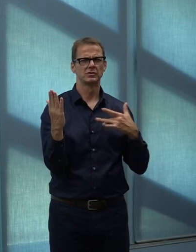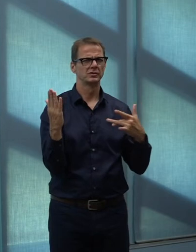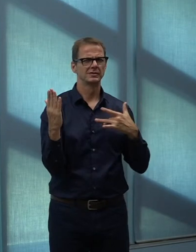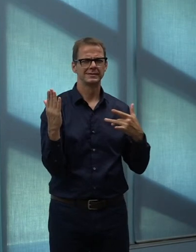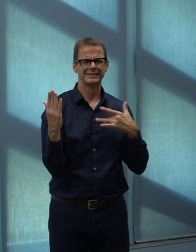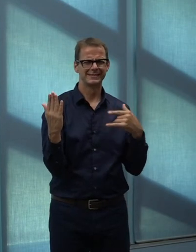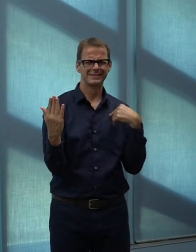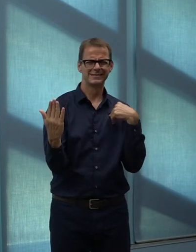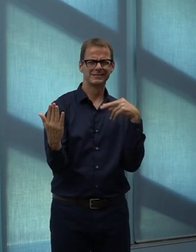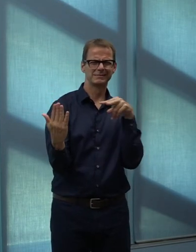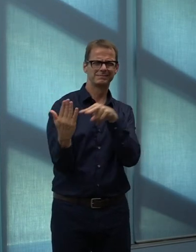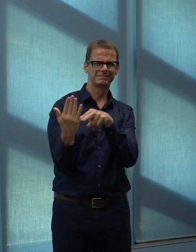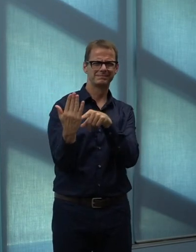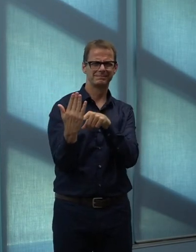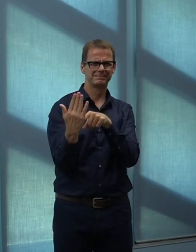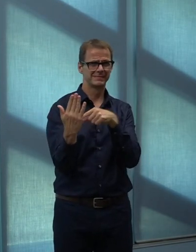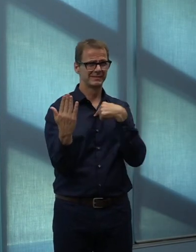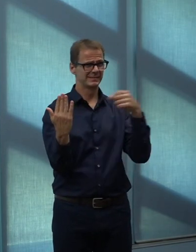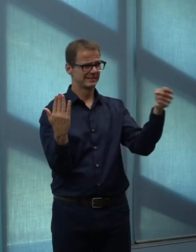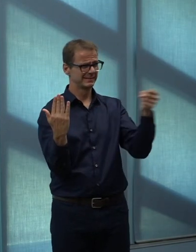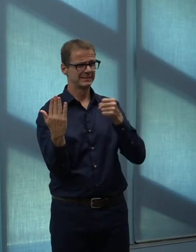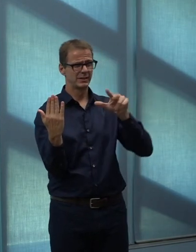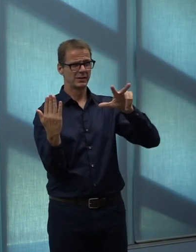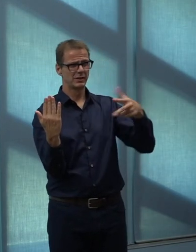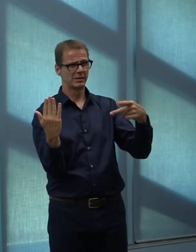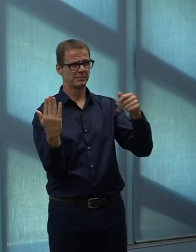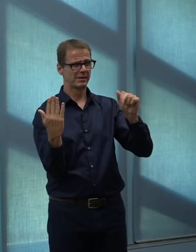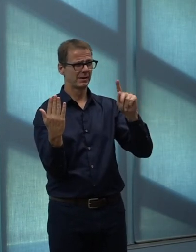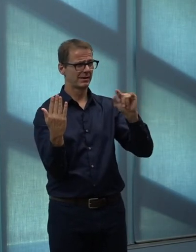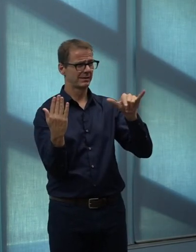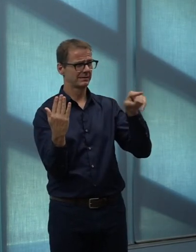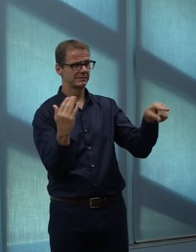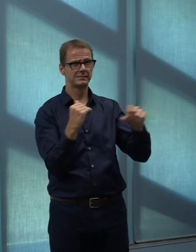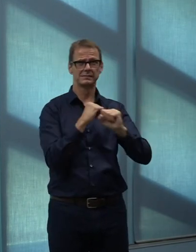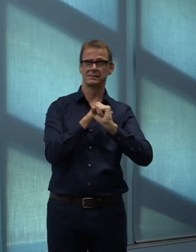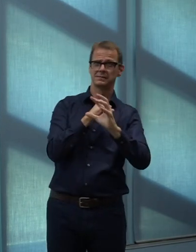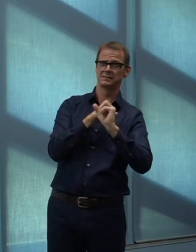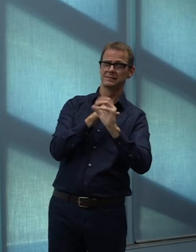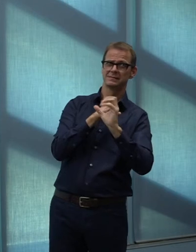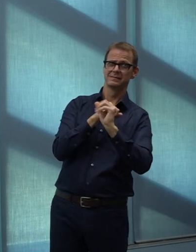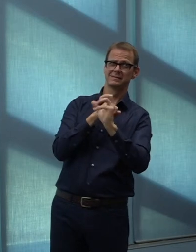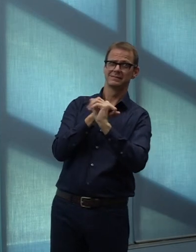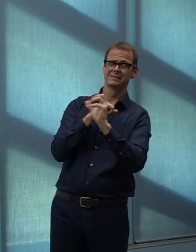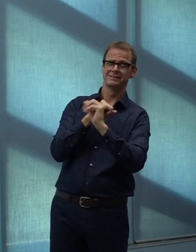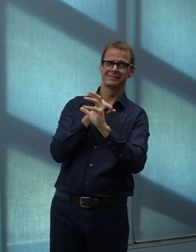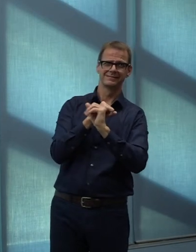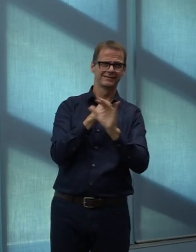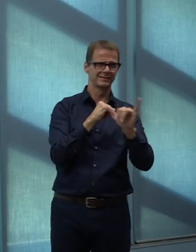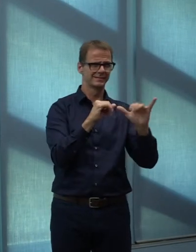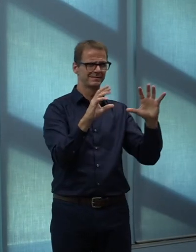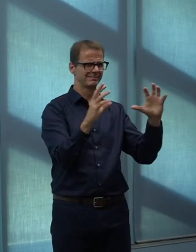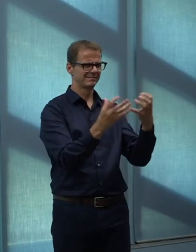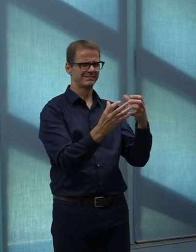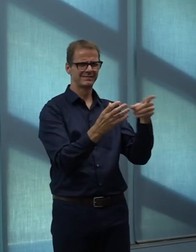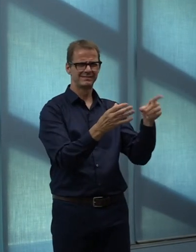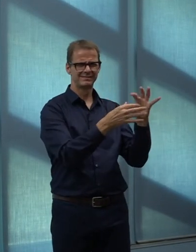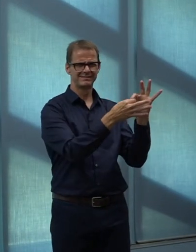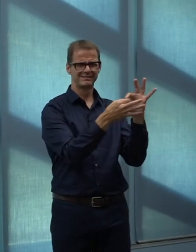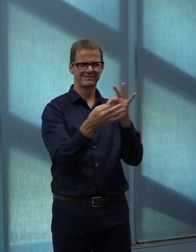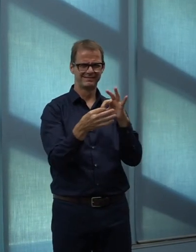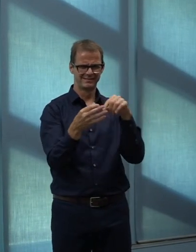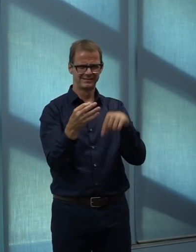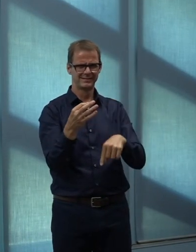campaigns that ought to be about local issues. And I also flagged concerns for him that